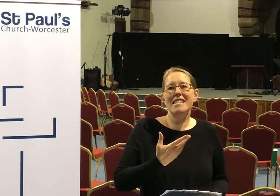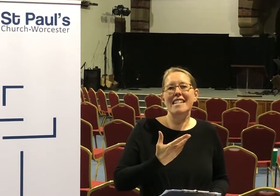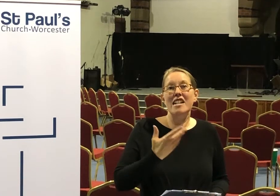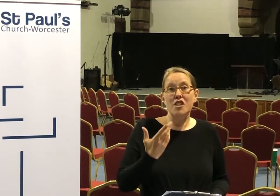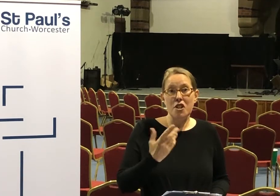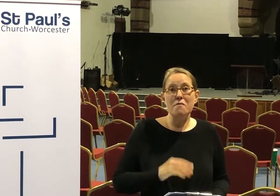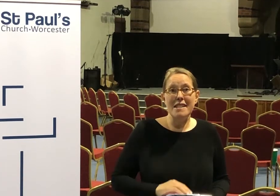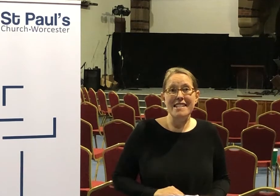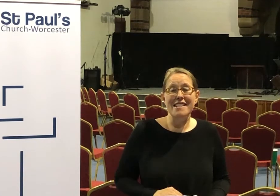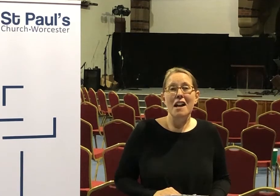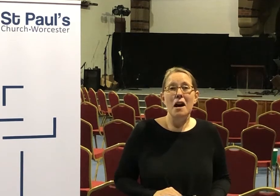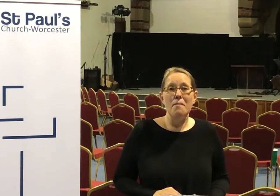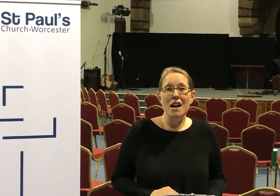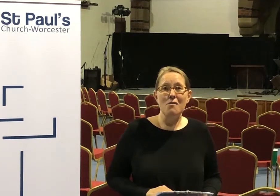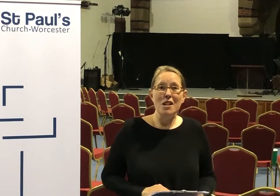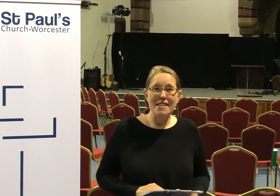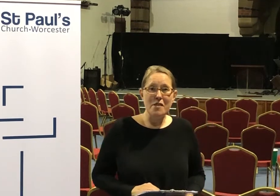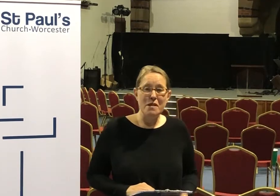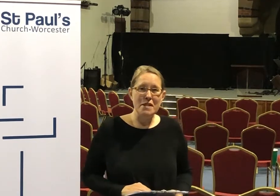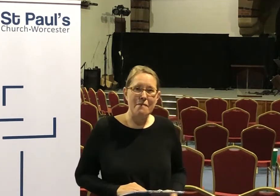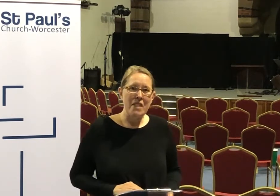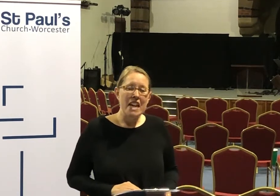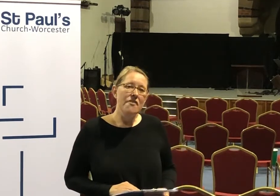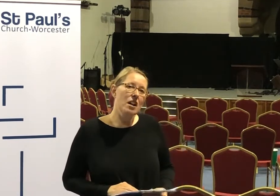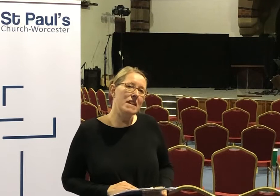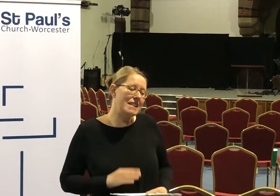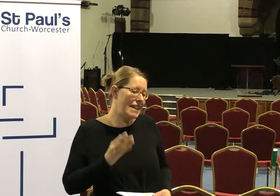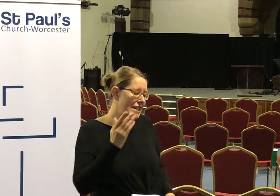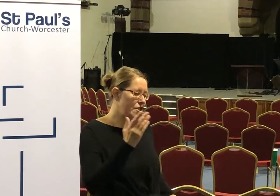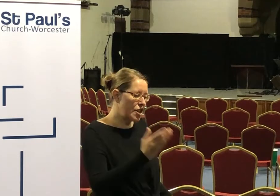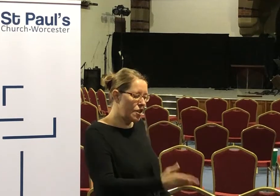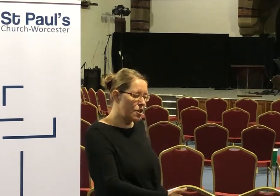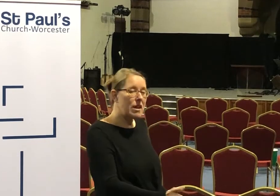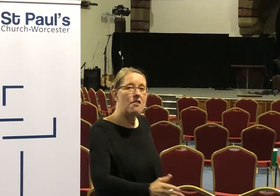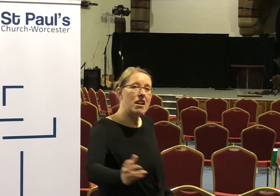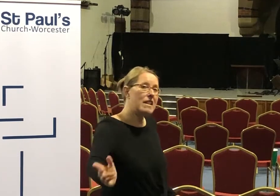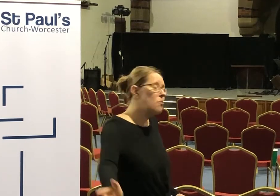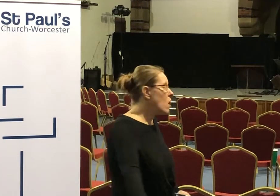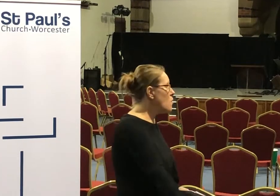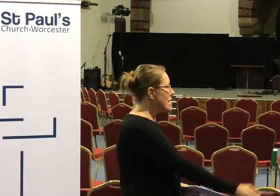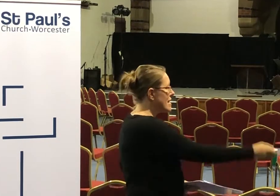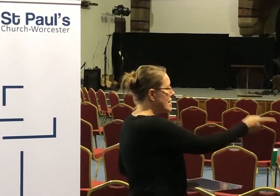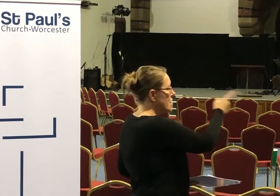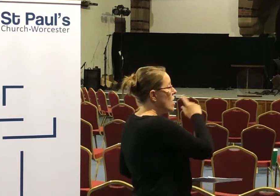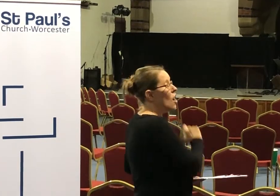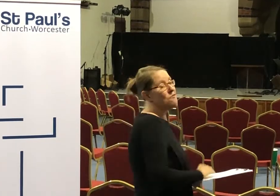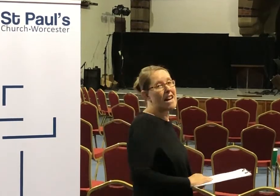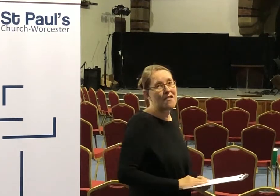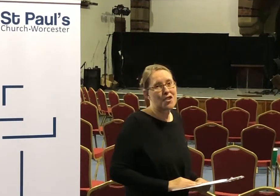stays 2m apart while in the building. They'll be indicating to you that we are running a one-way system around the